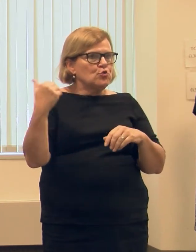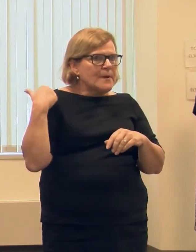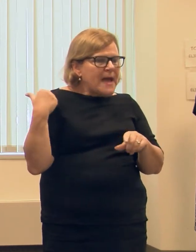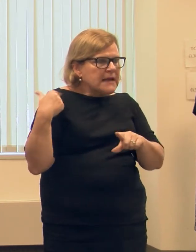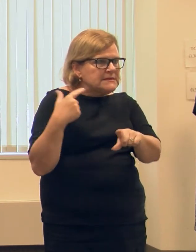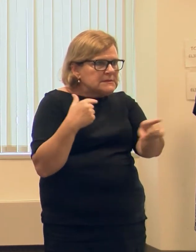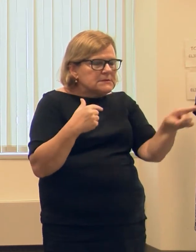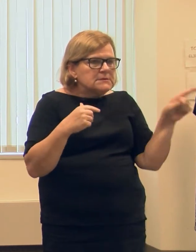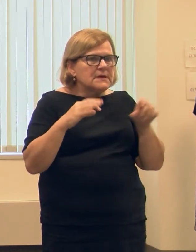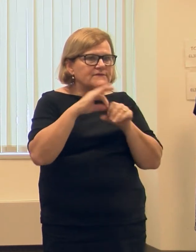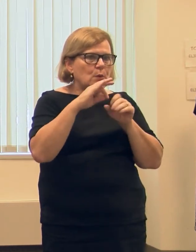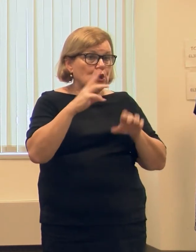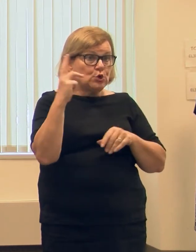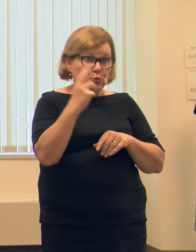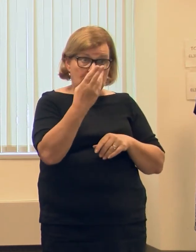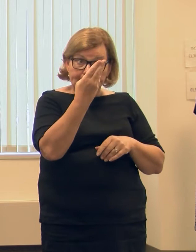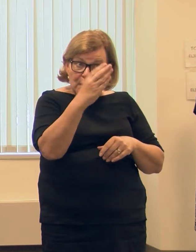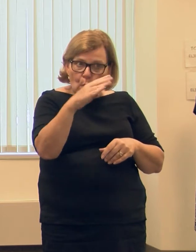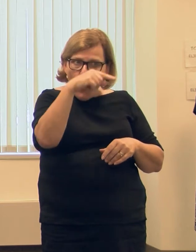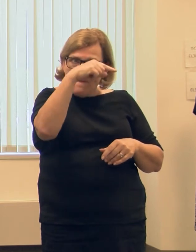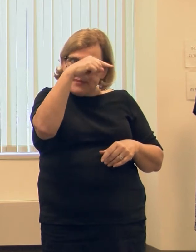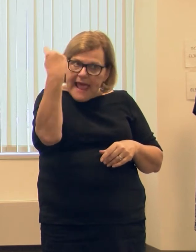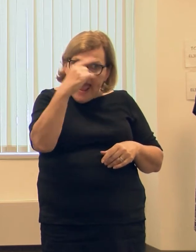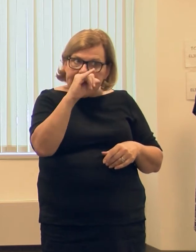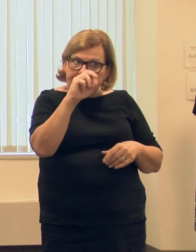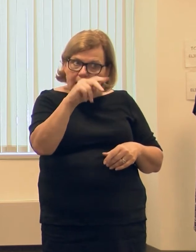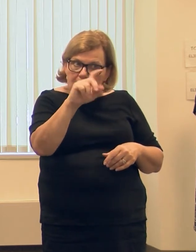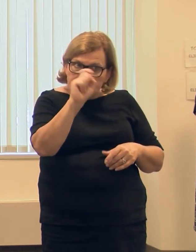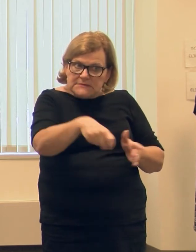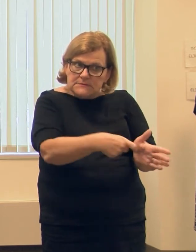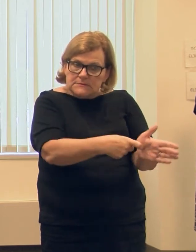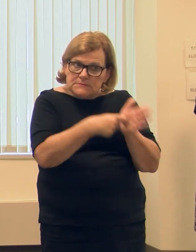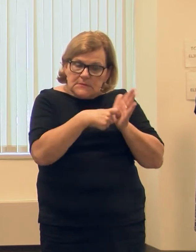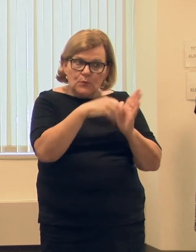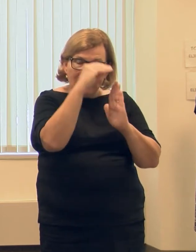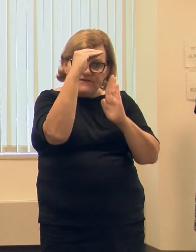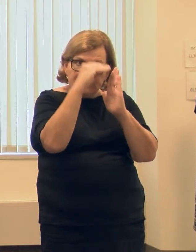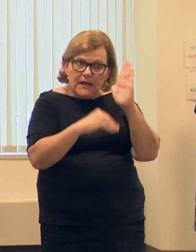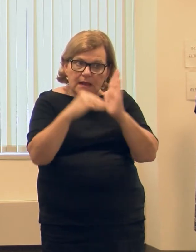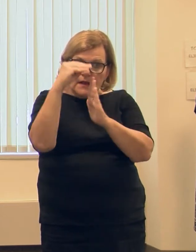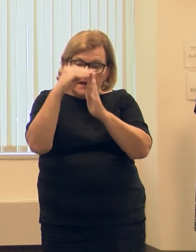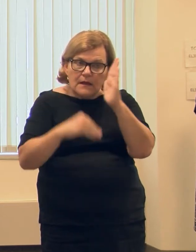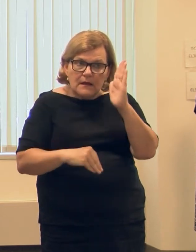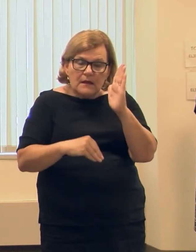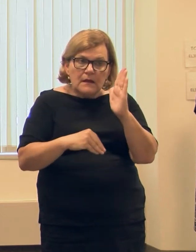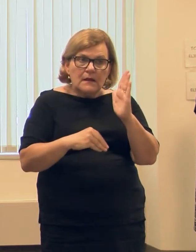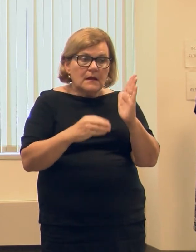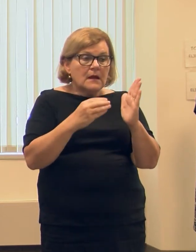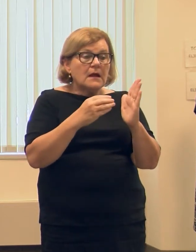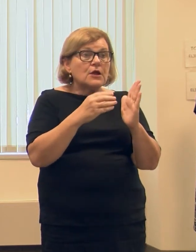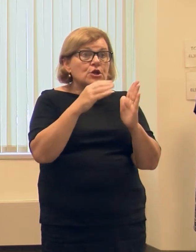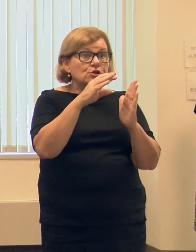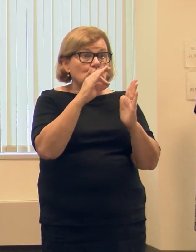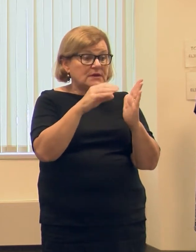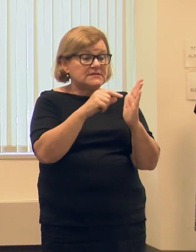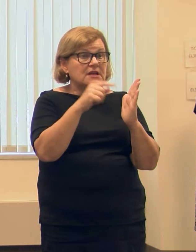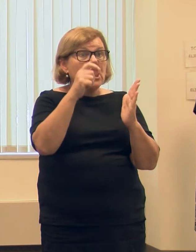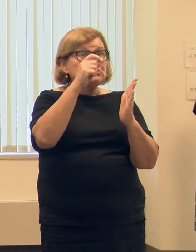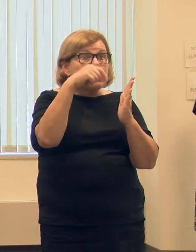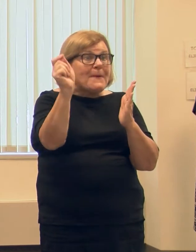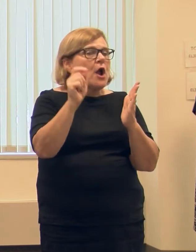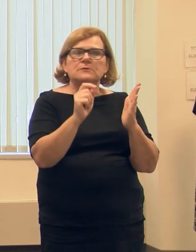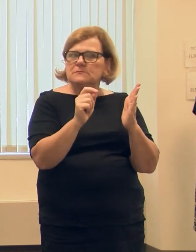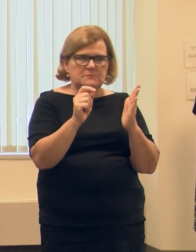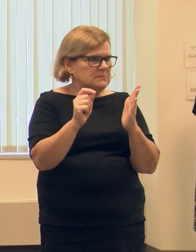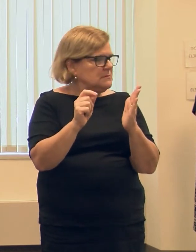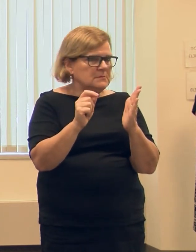voters. Use a blue or black ink pen when filling in the box next to your choice. Don't use a check mark.